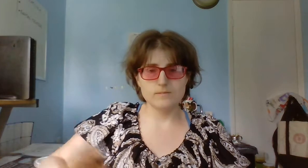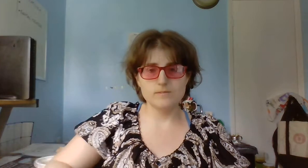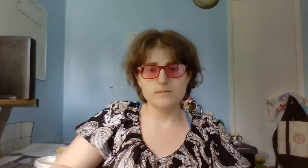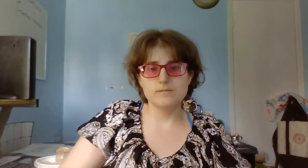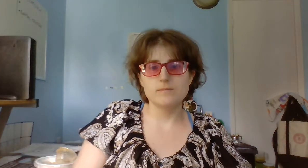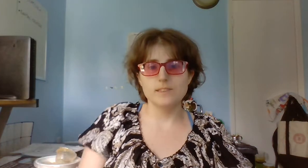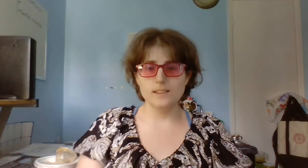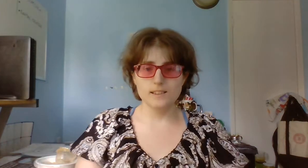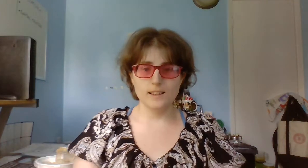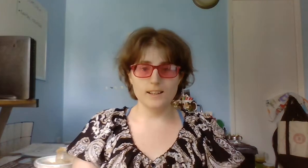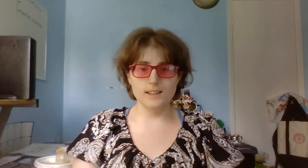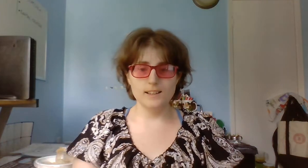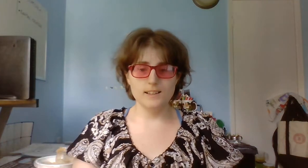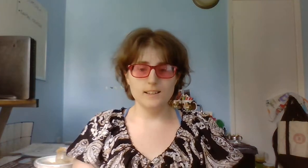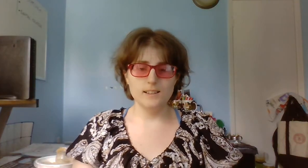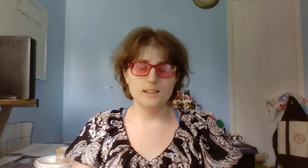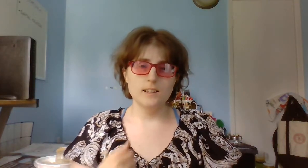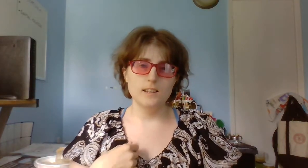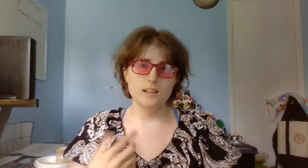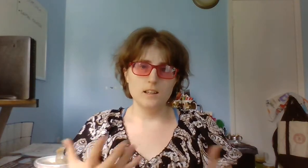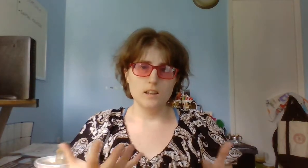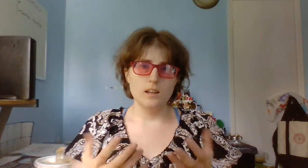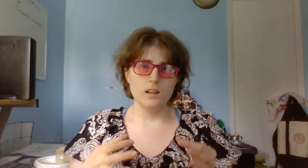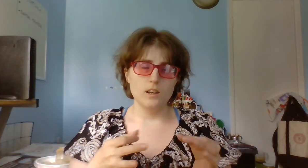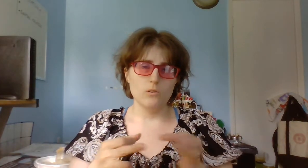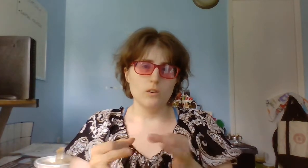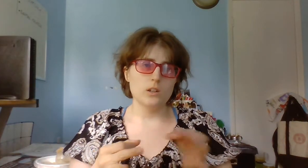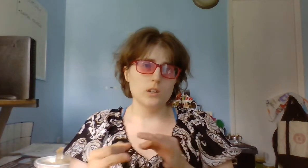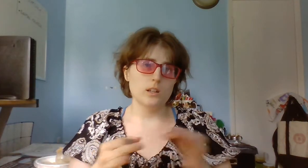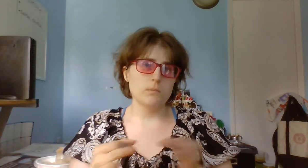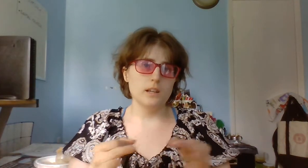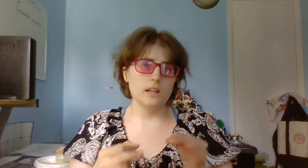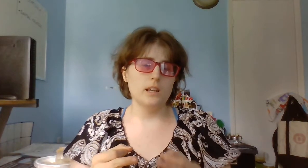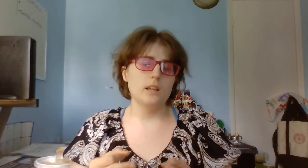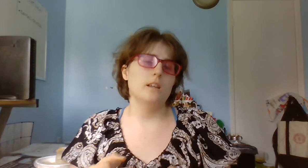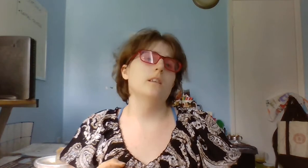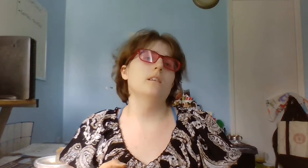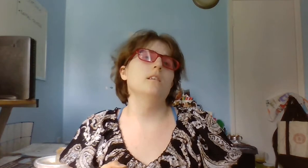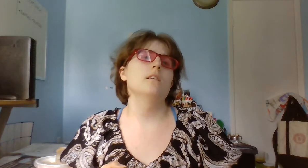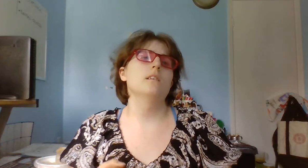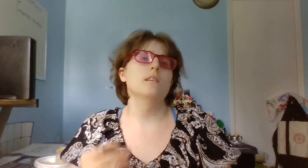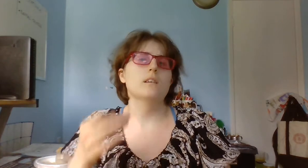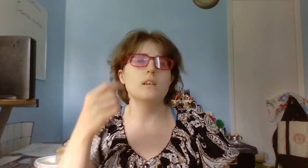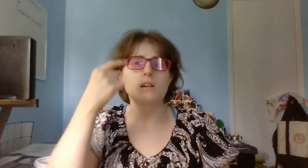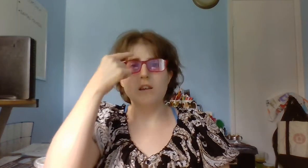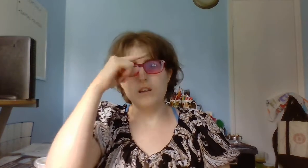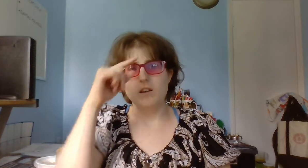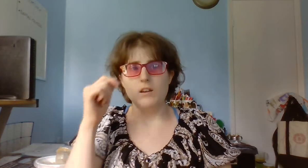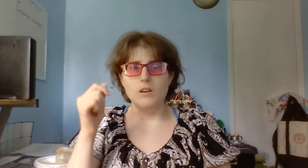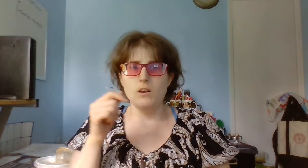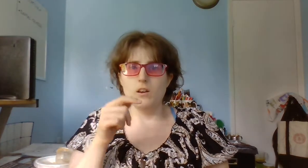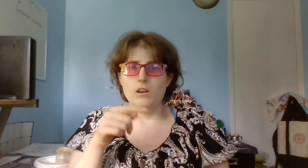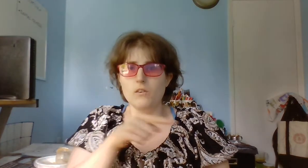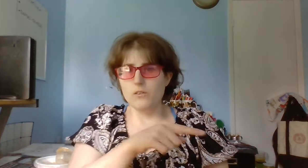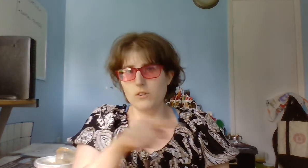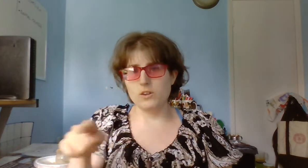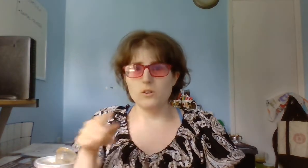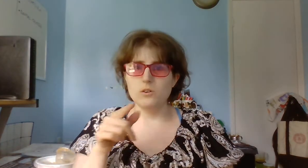Hi! I want to explain for you